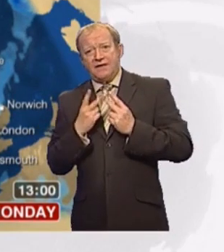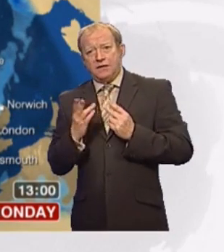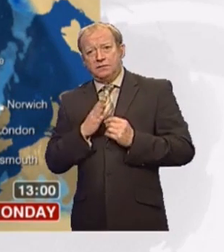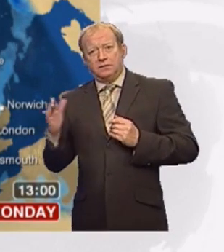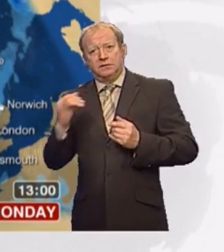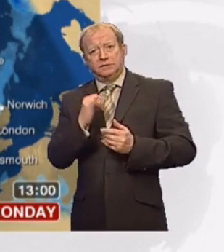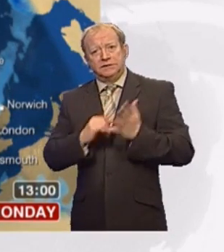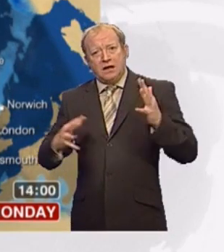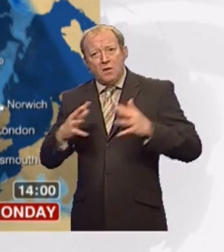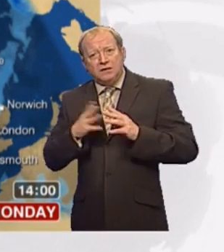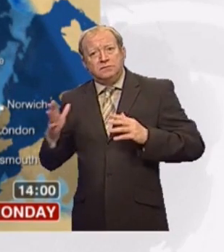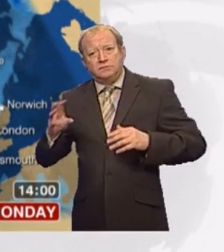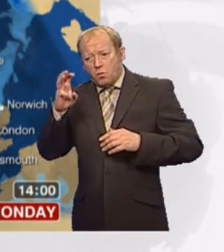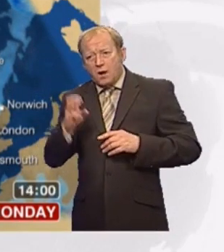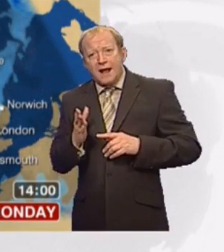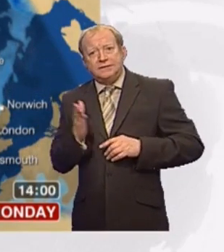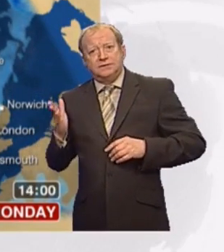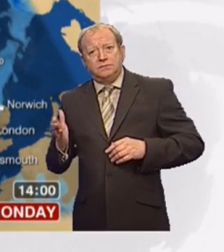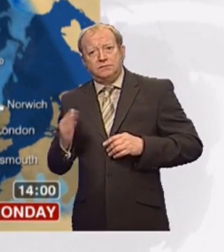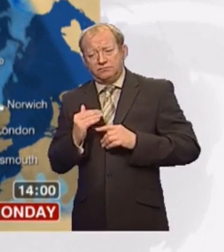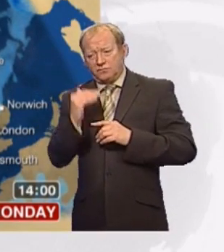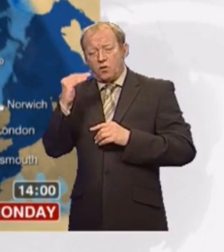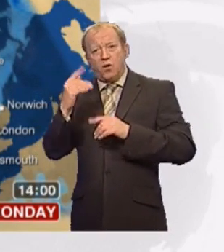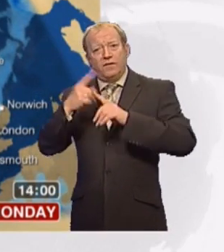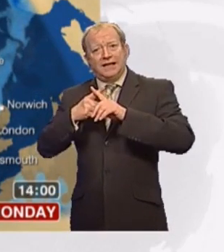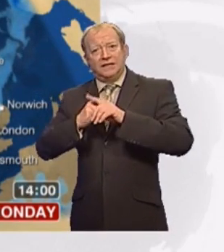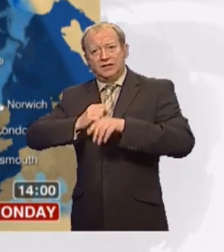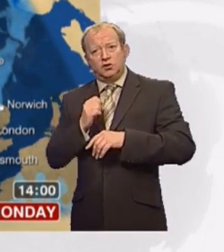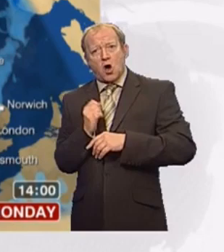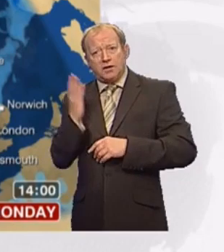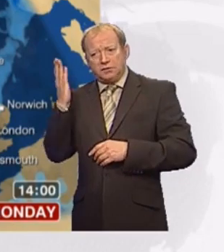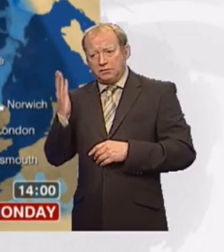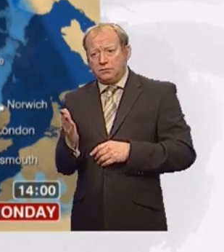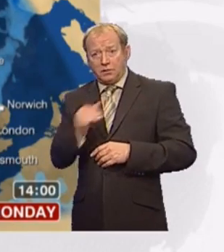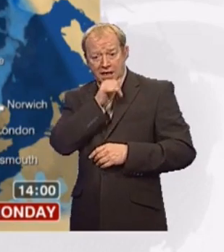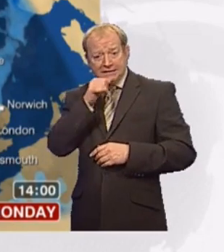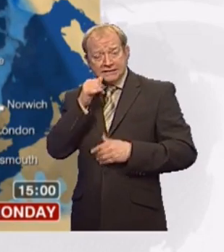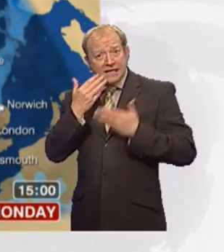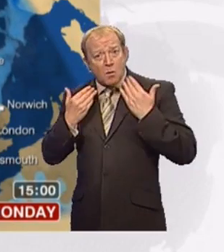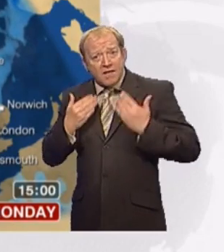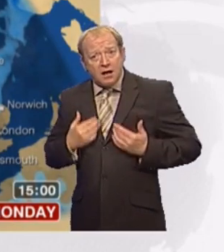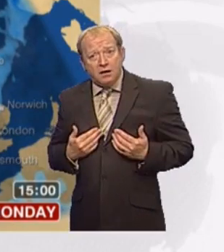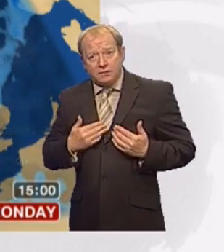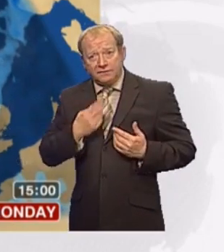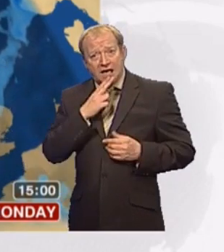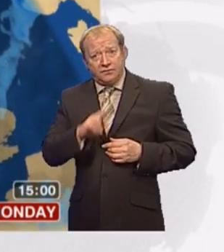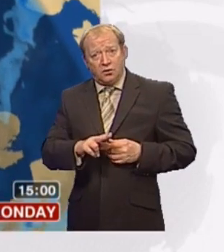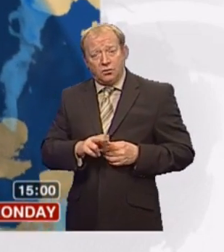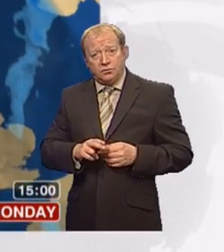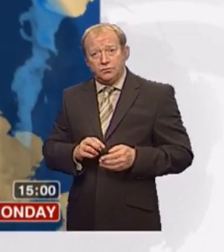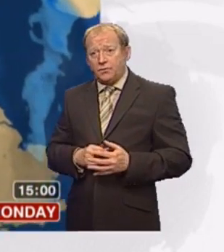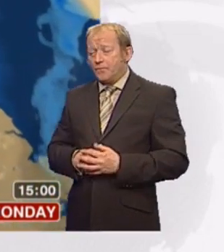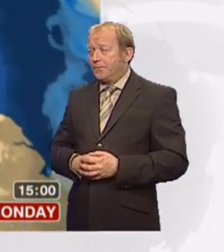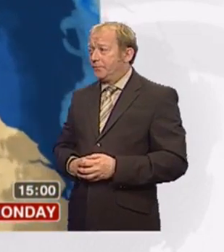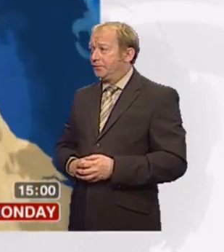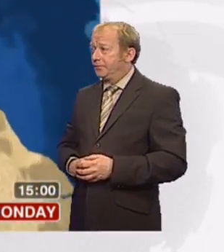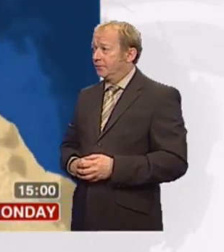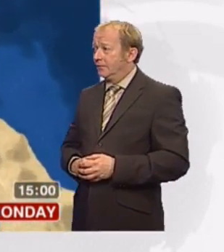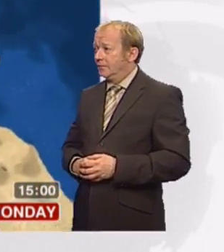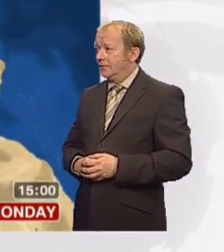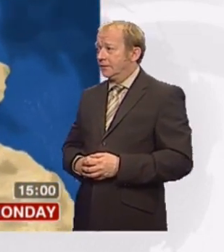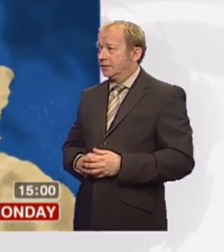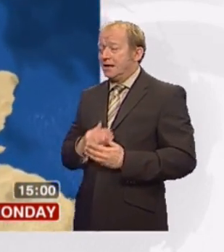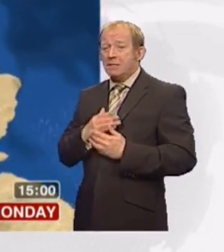like the southwest, Wales, many parts of northern England, much of Scotland here, some very nice weather to come through this afternoon, pleasant sunshine, but